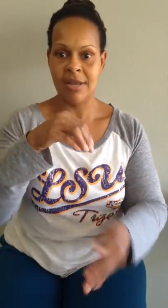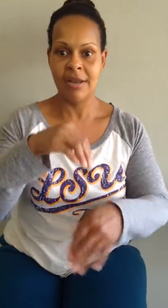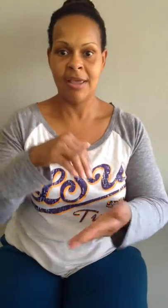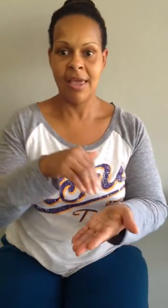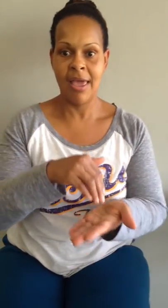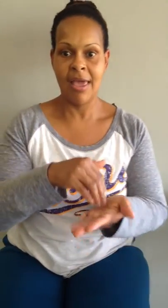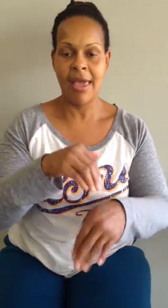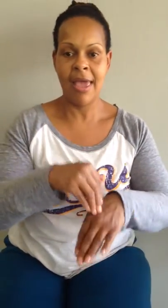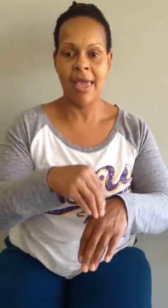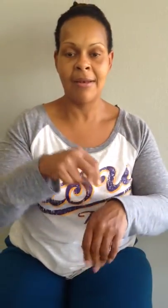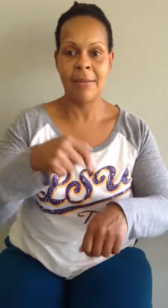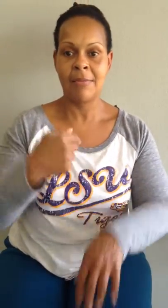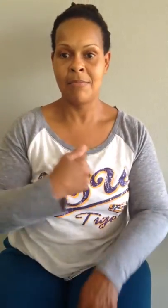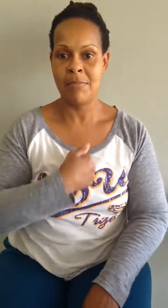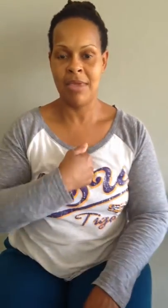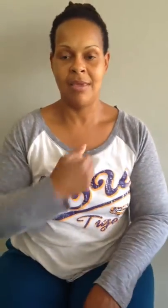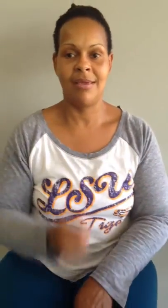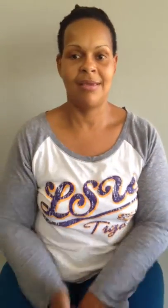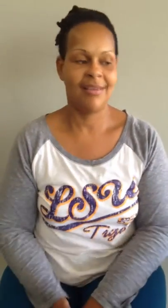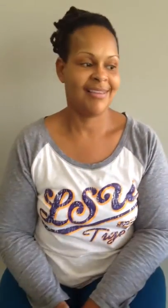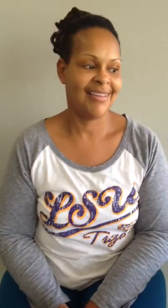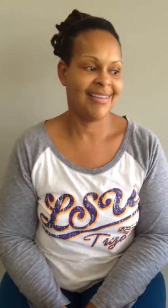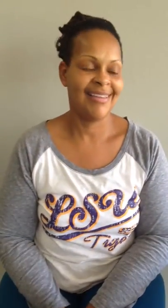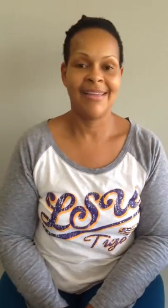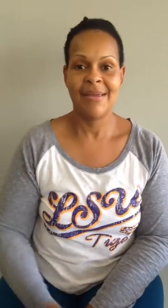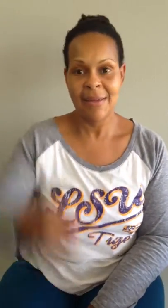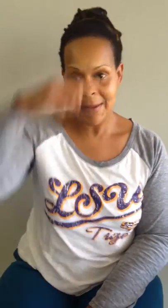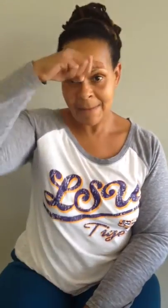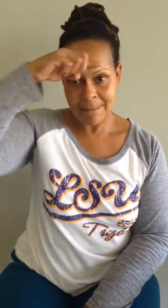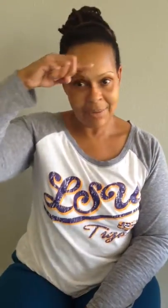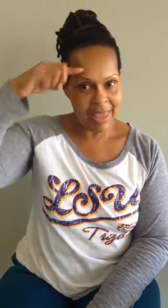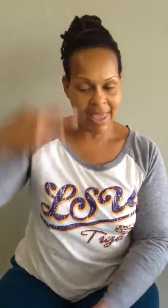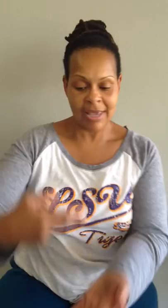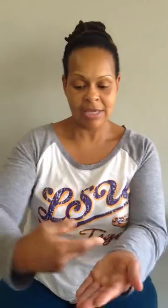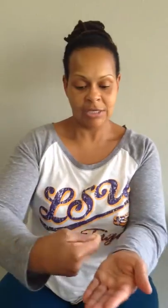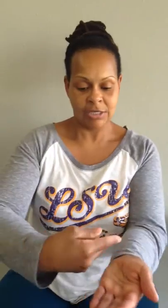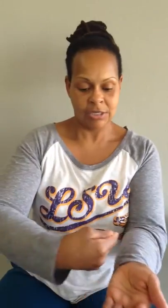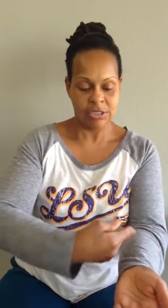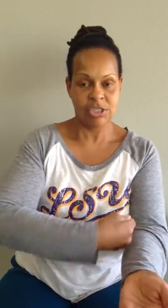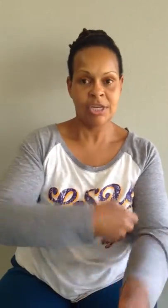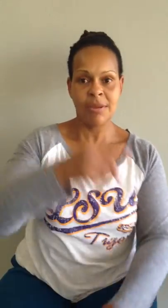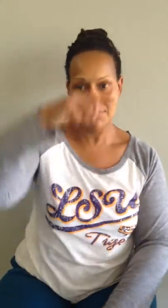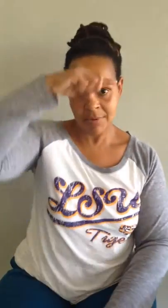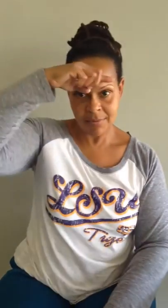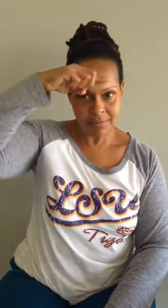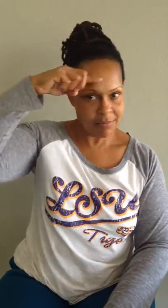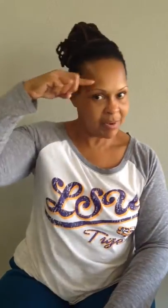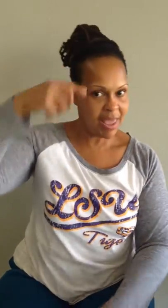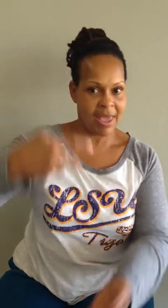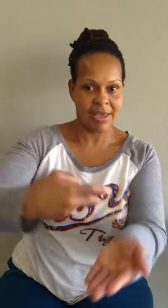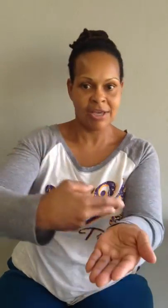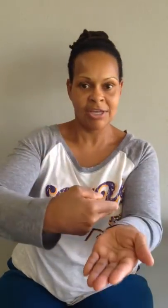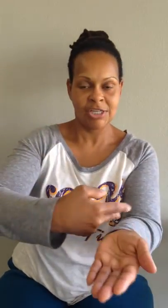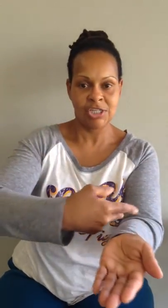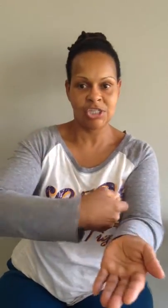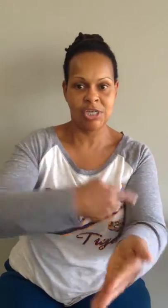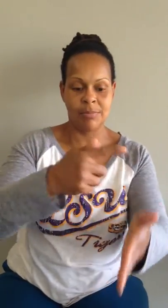at me. Black sheep, black sheep,